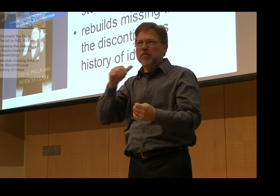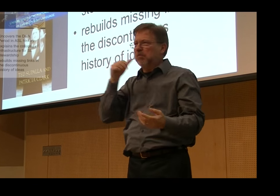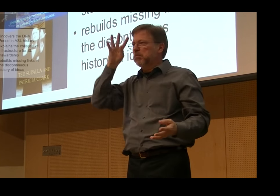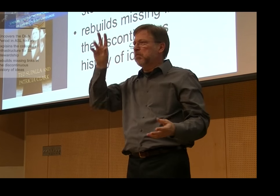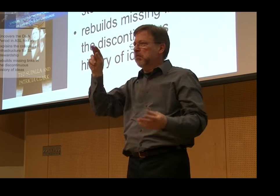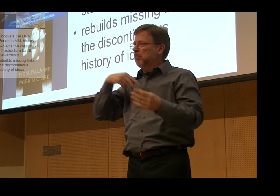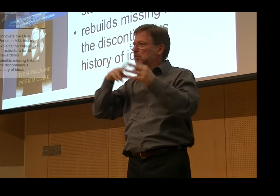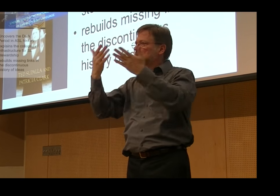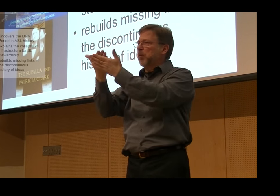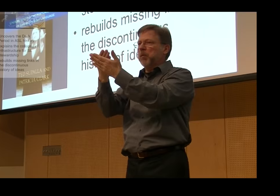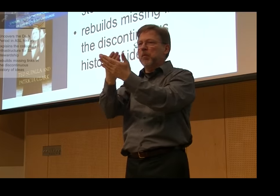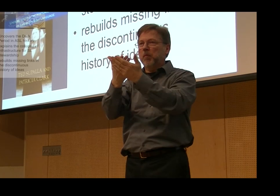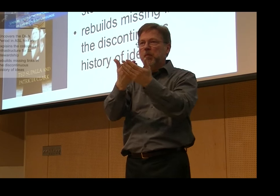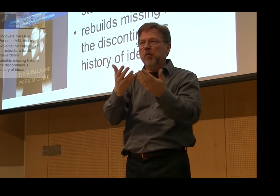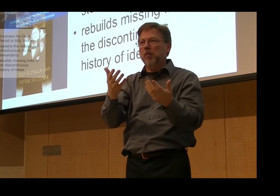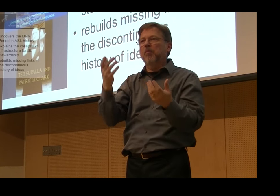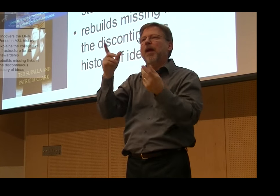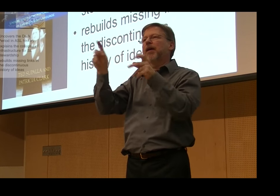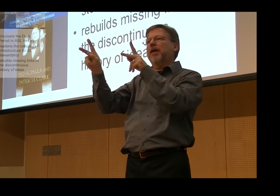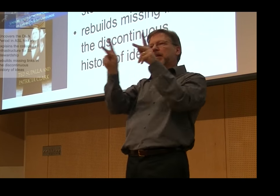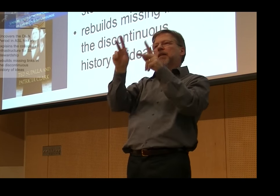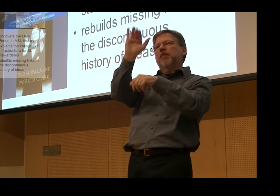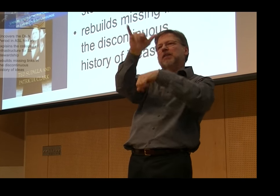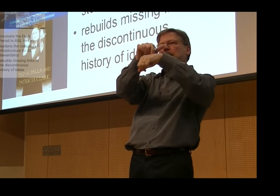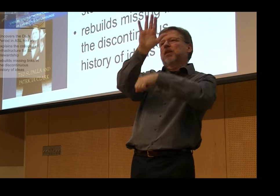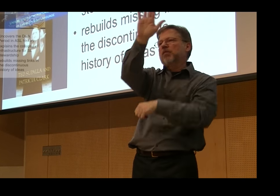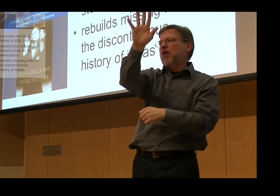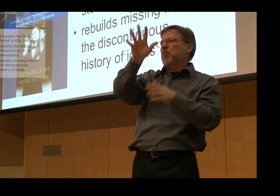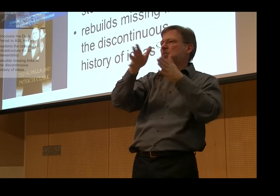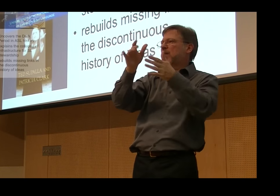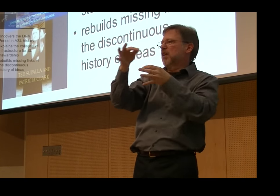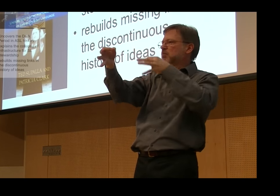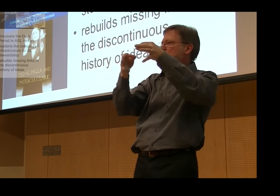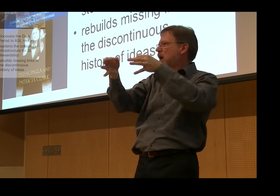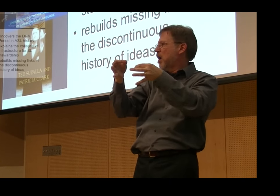During the dark period, they lay dormant. They lay ignored.